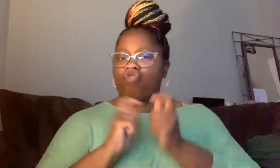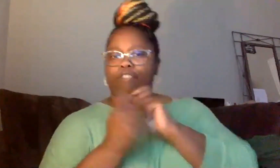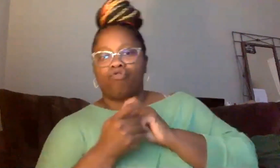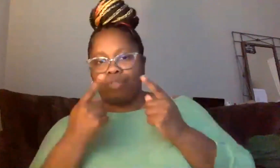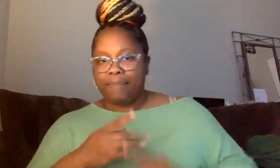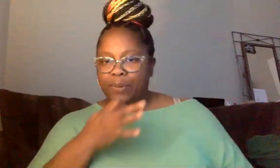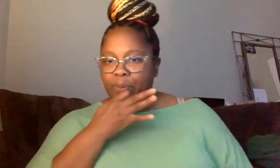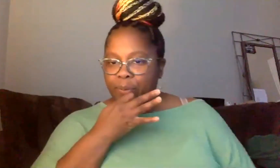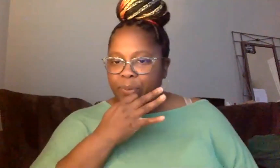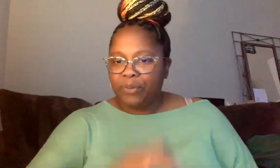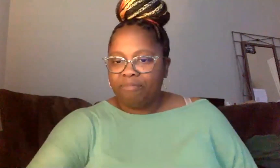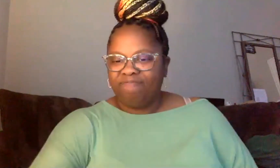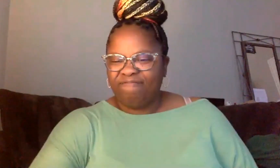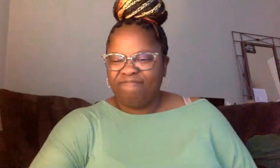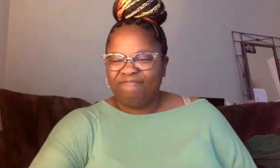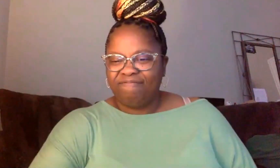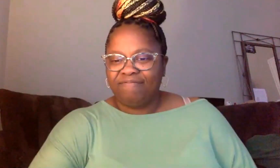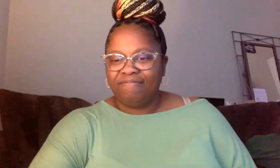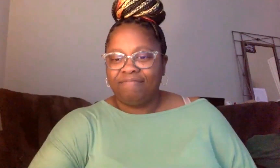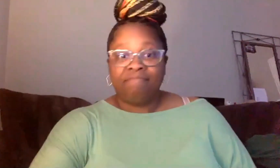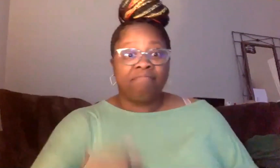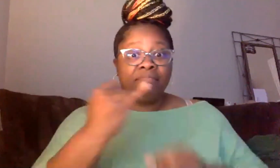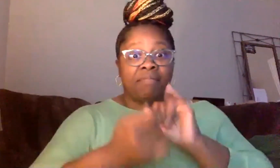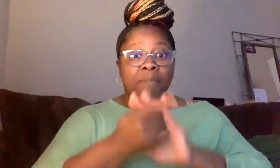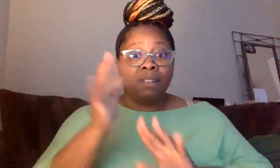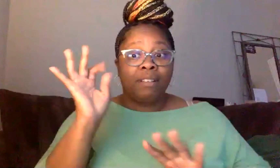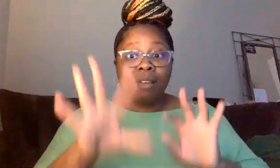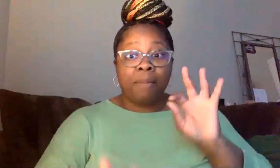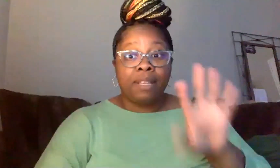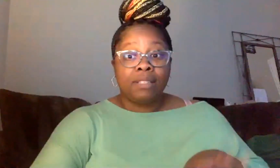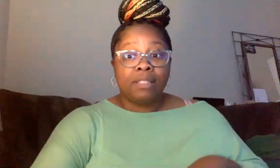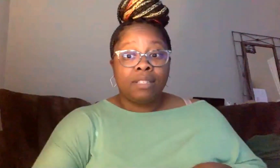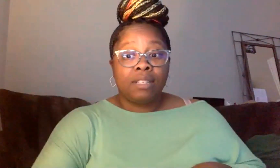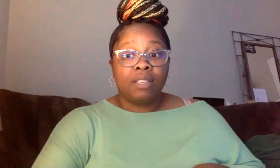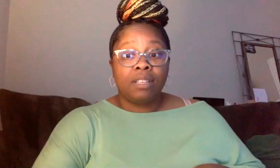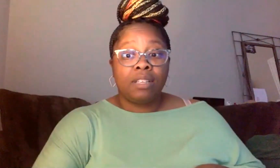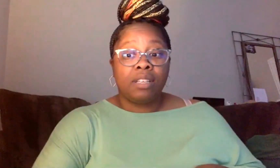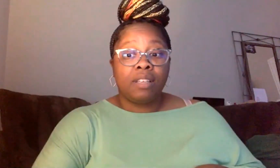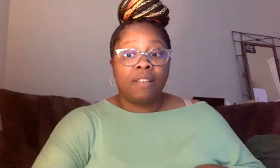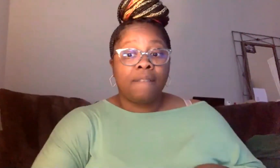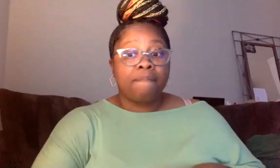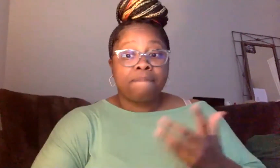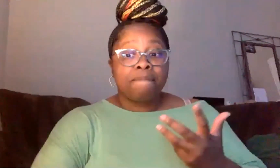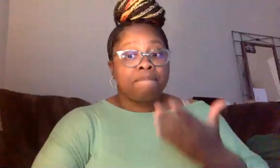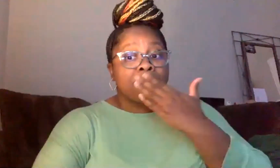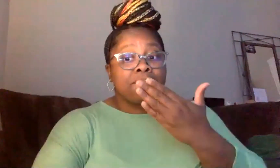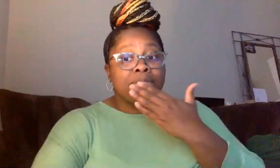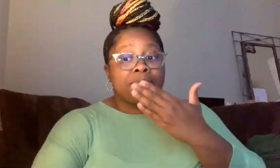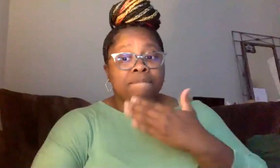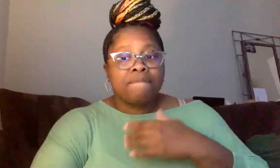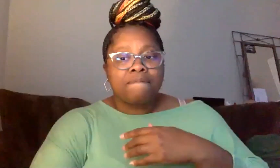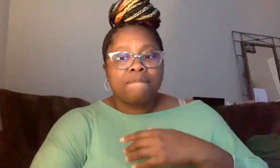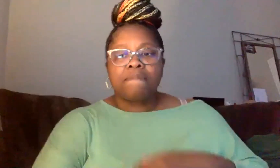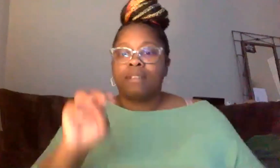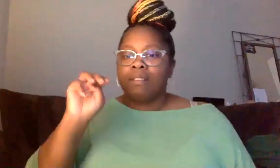anyone else have any last comment or question? Well, well, thanks. Thank you all so